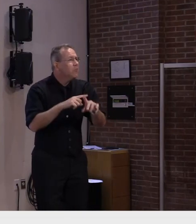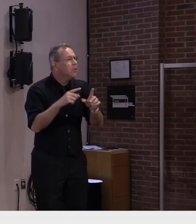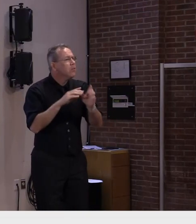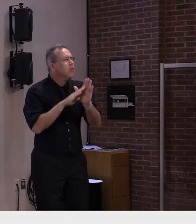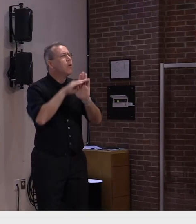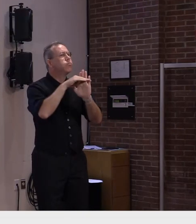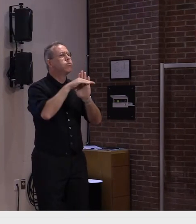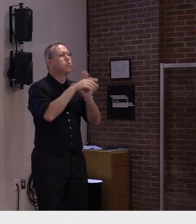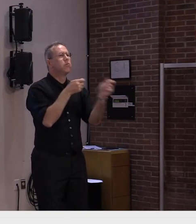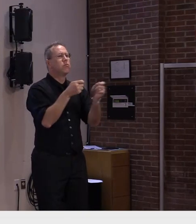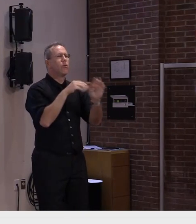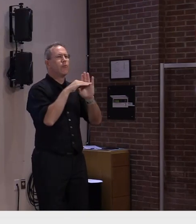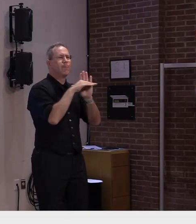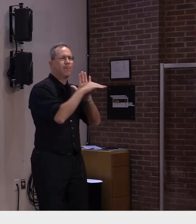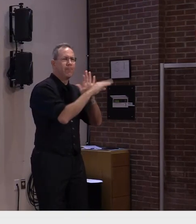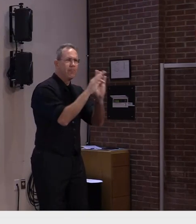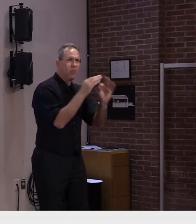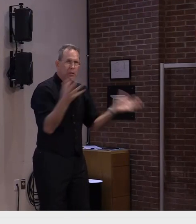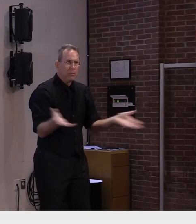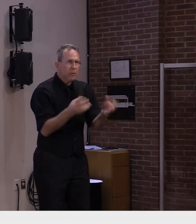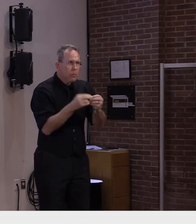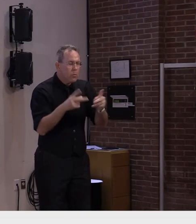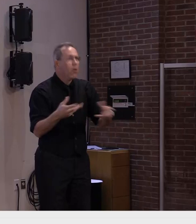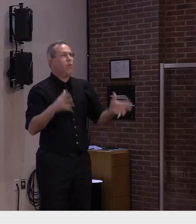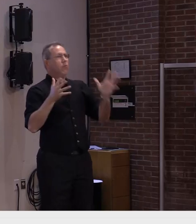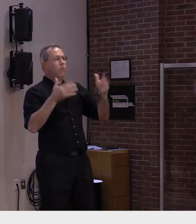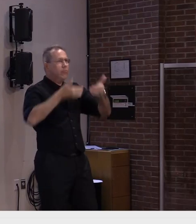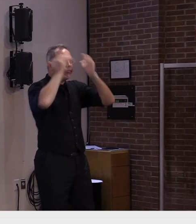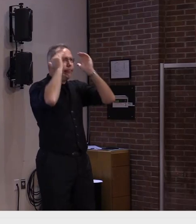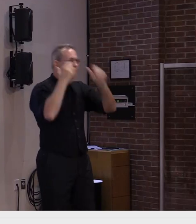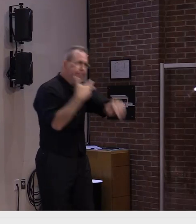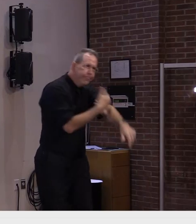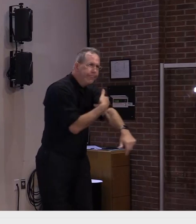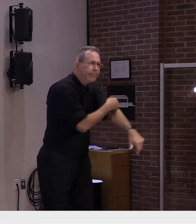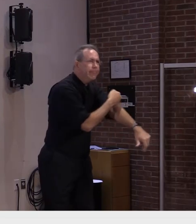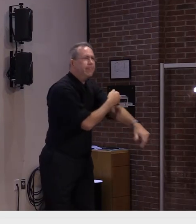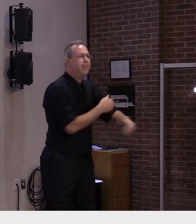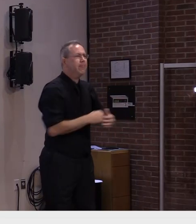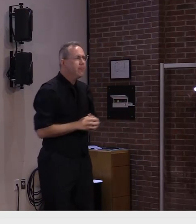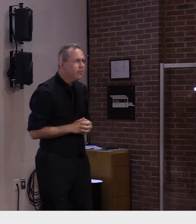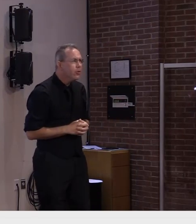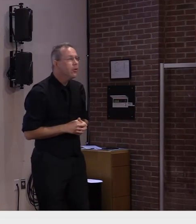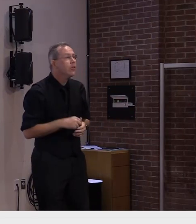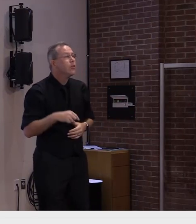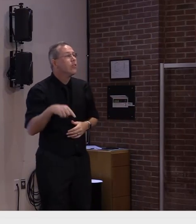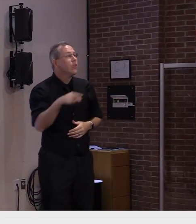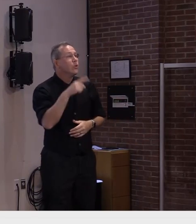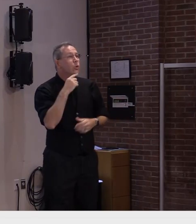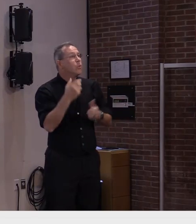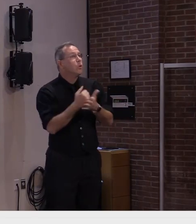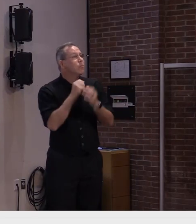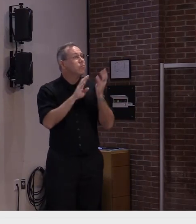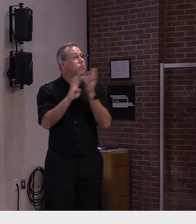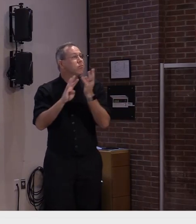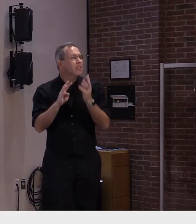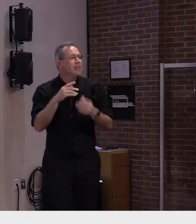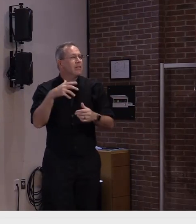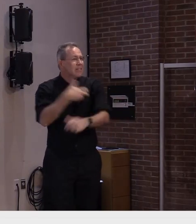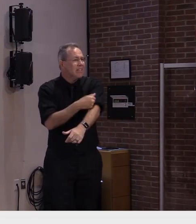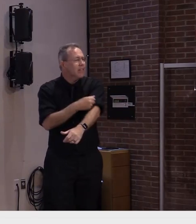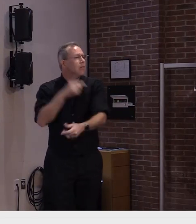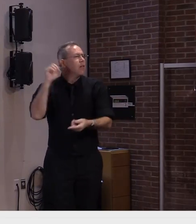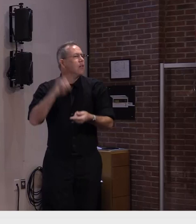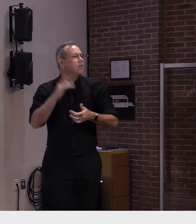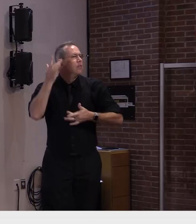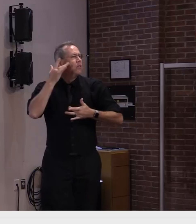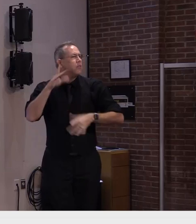still clearly shows that the most vaccinated regions of our country are avoiding the worst outcomes first turning to the